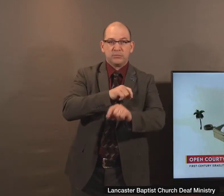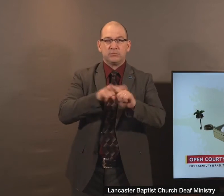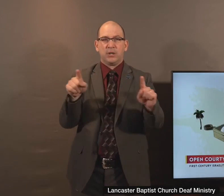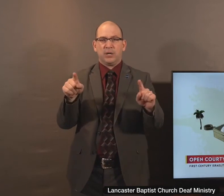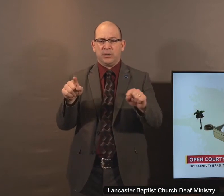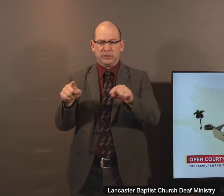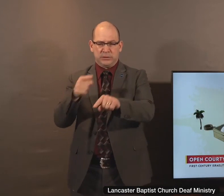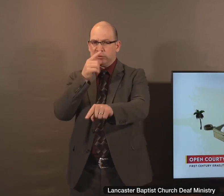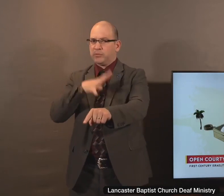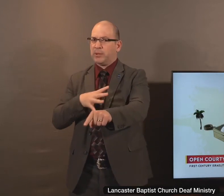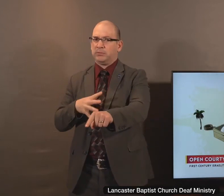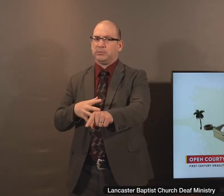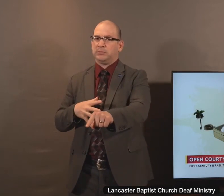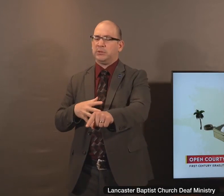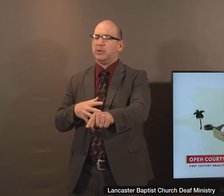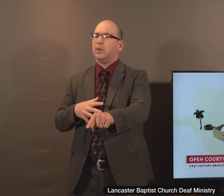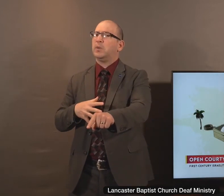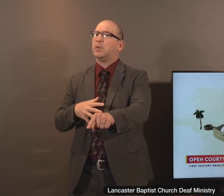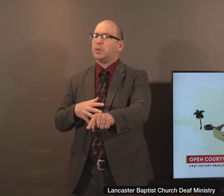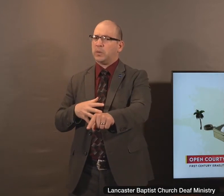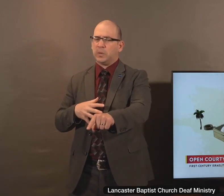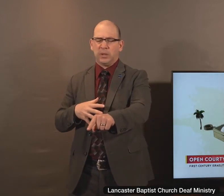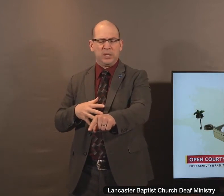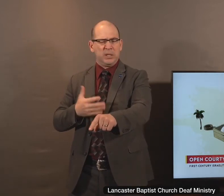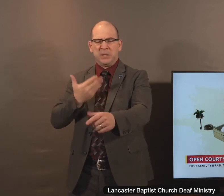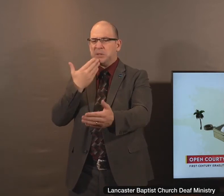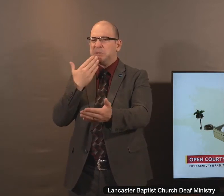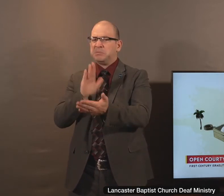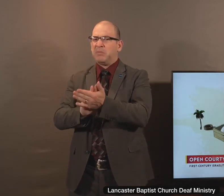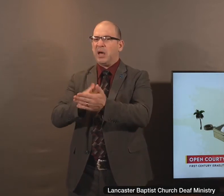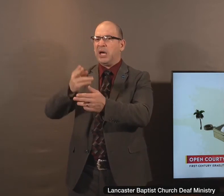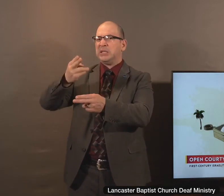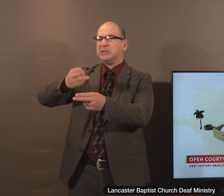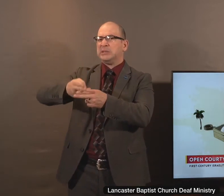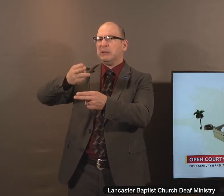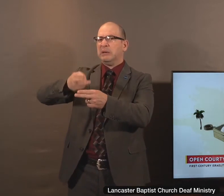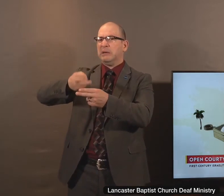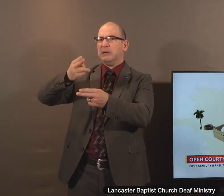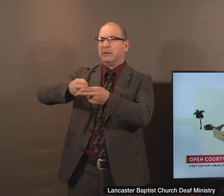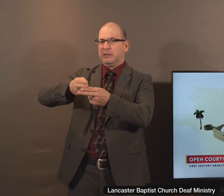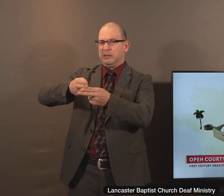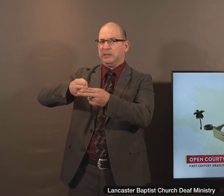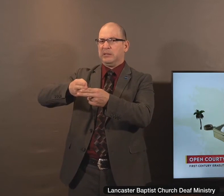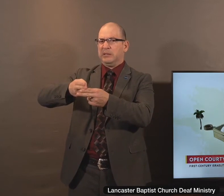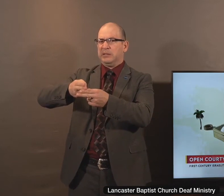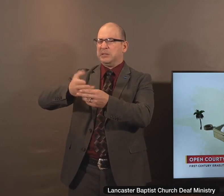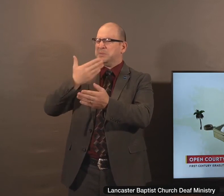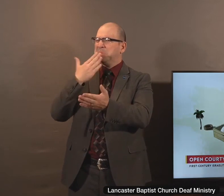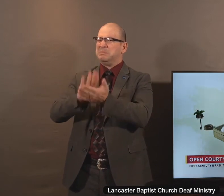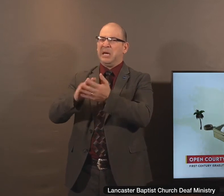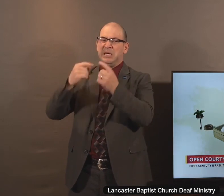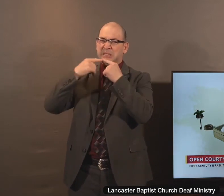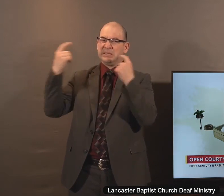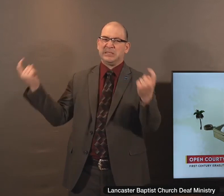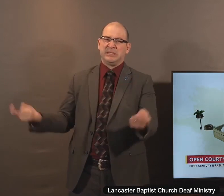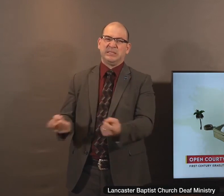like this. She had a reputation. She was a woman that was not necessarily welcome to